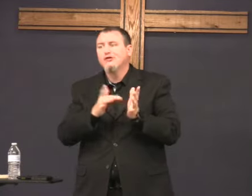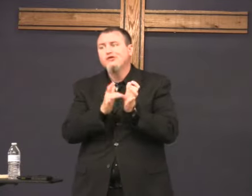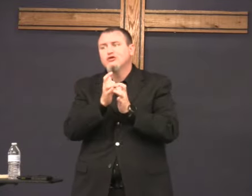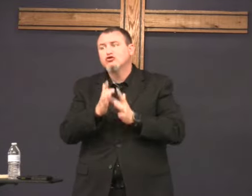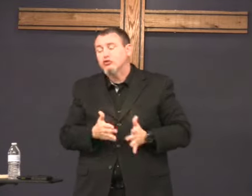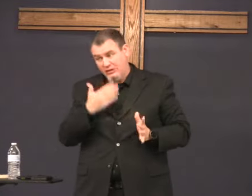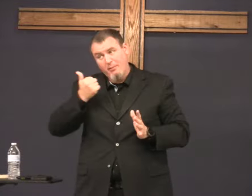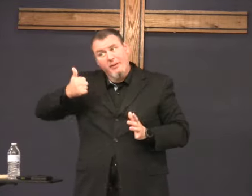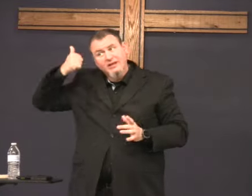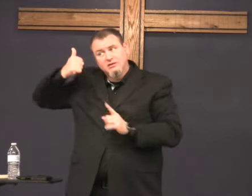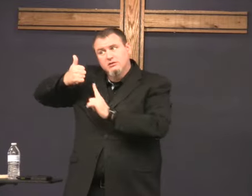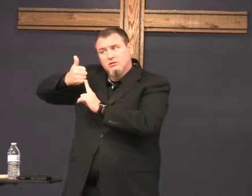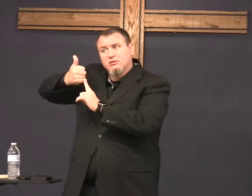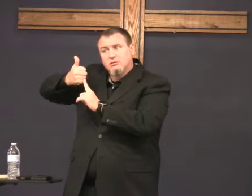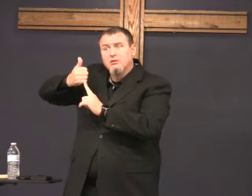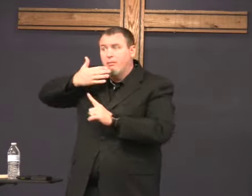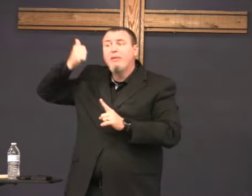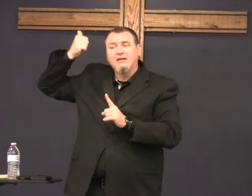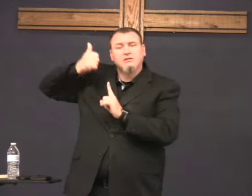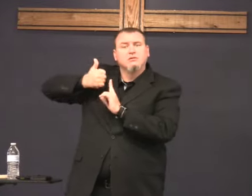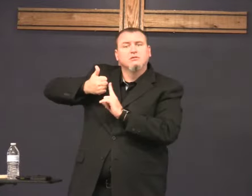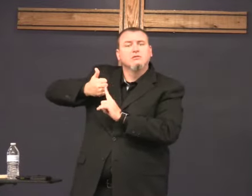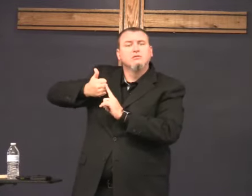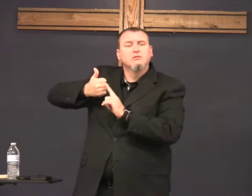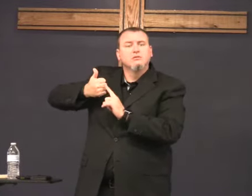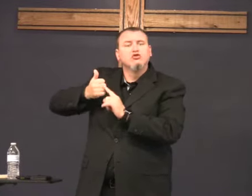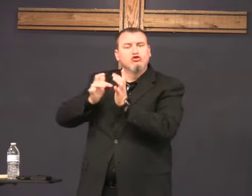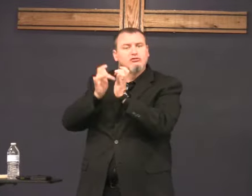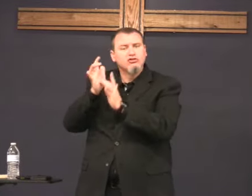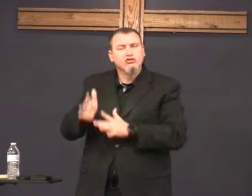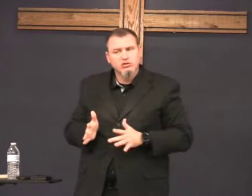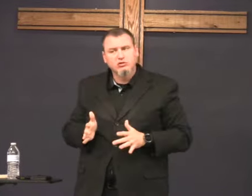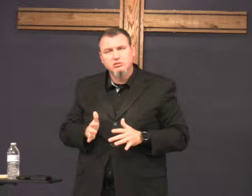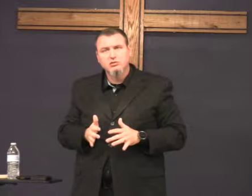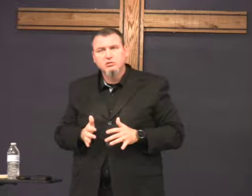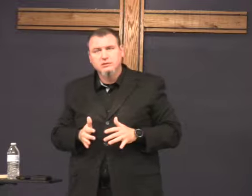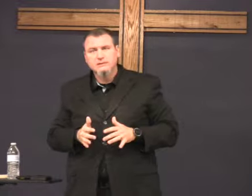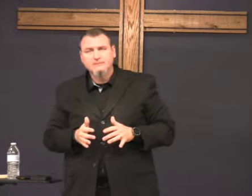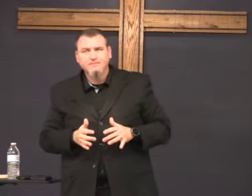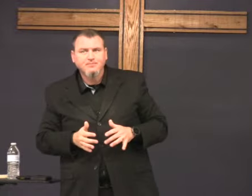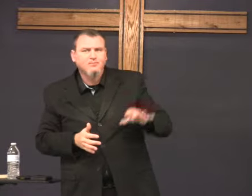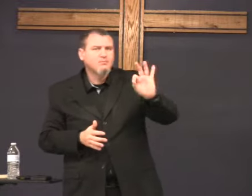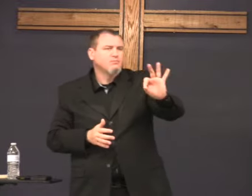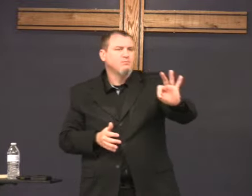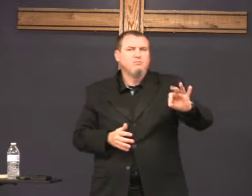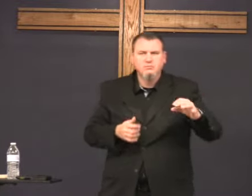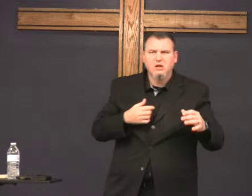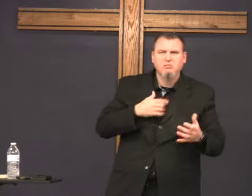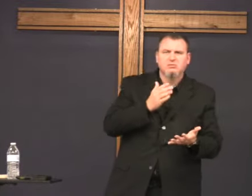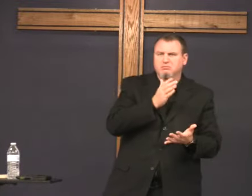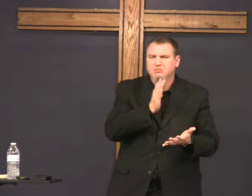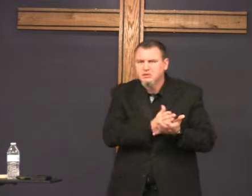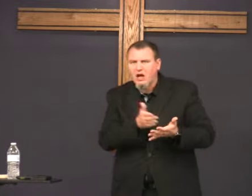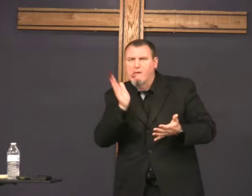me who are and it's best to build relationships with other Christians